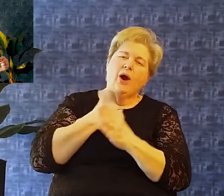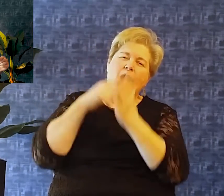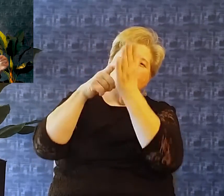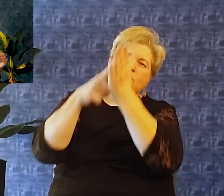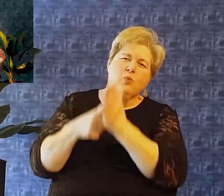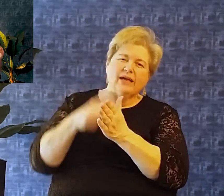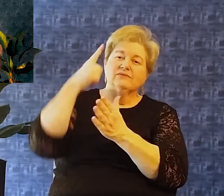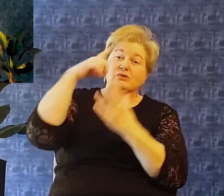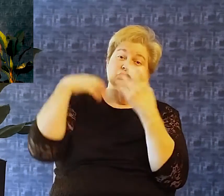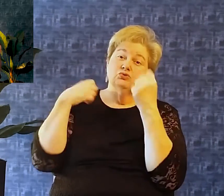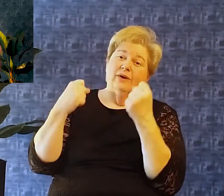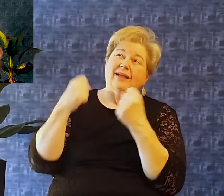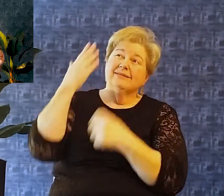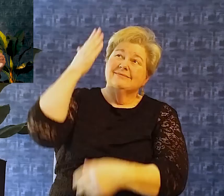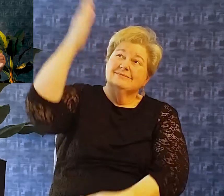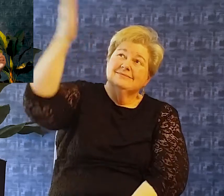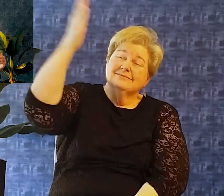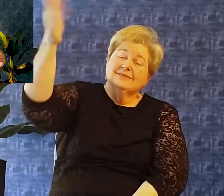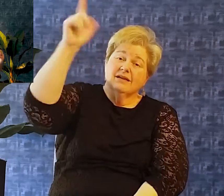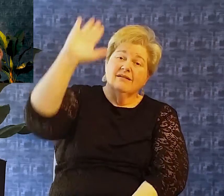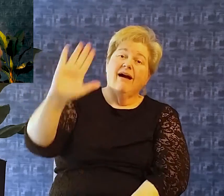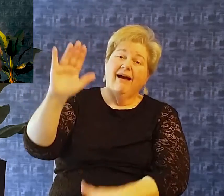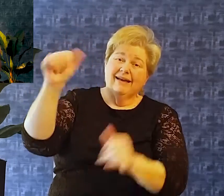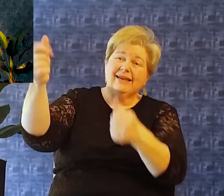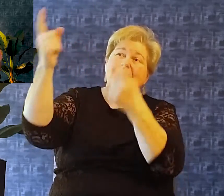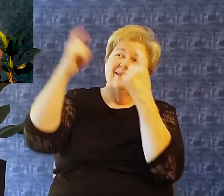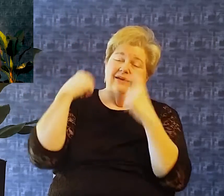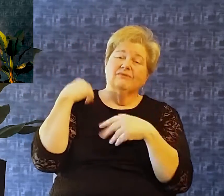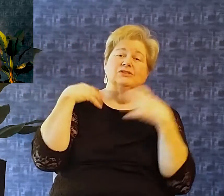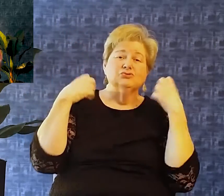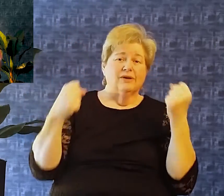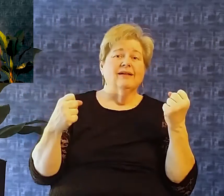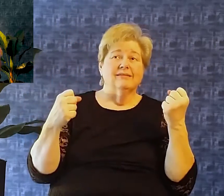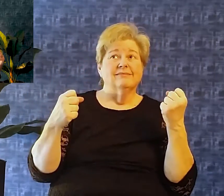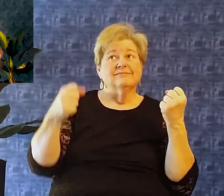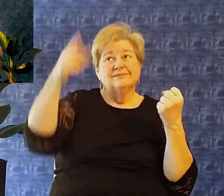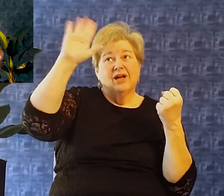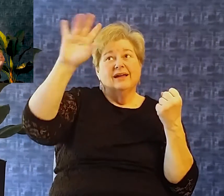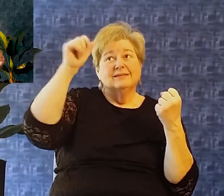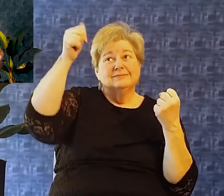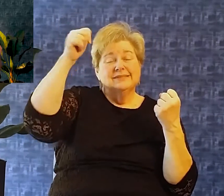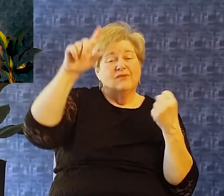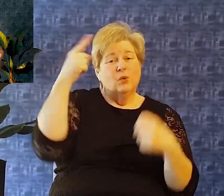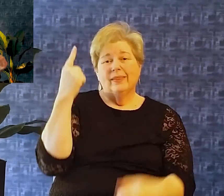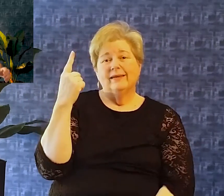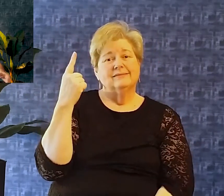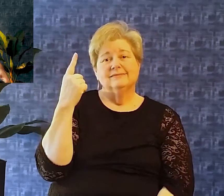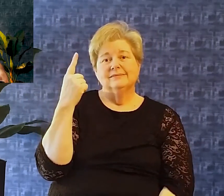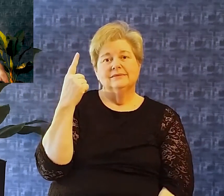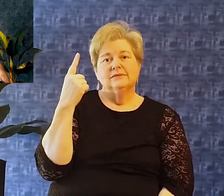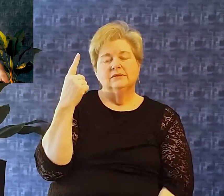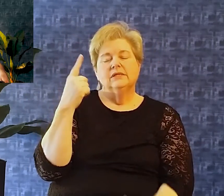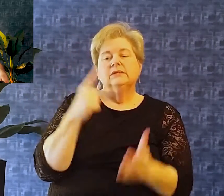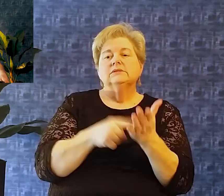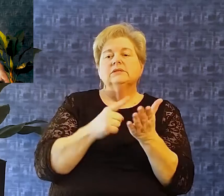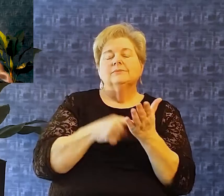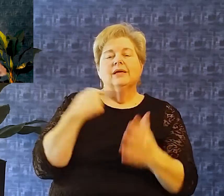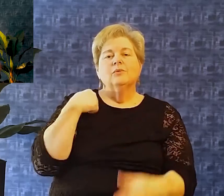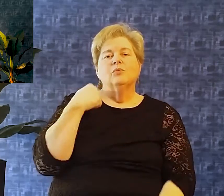Before the throne of grace And to the one who can truly give us the strength And that is God himself Sometimes